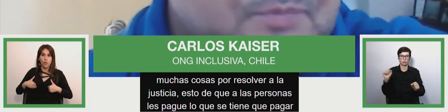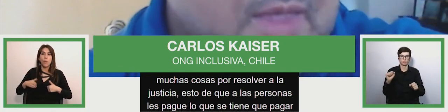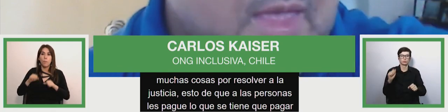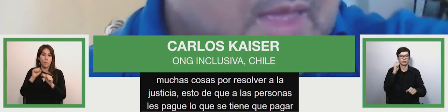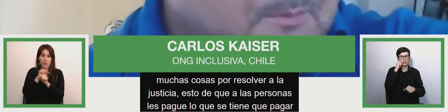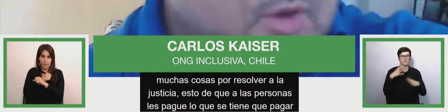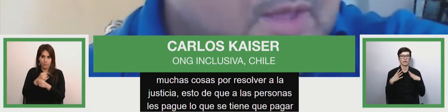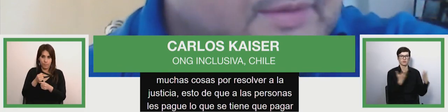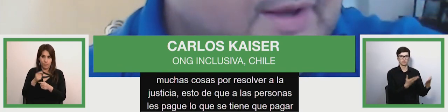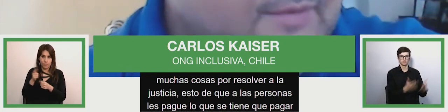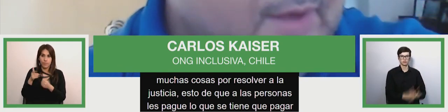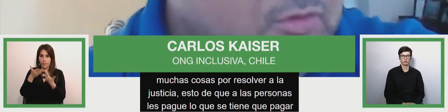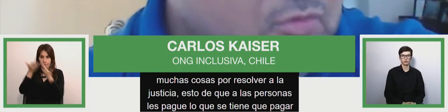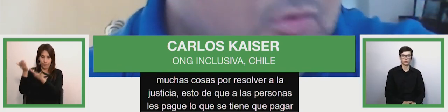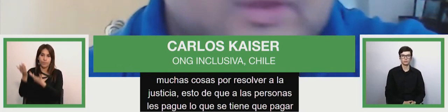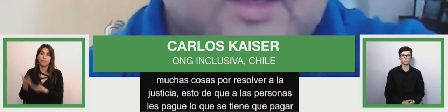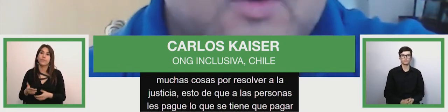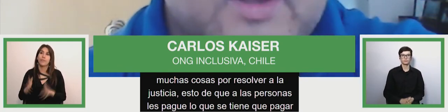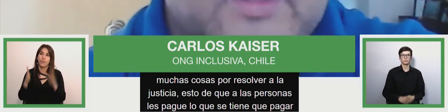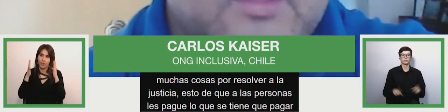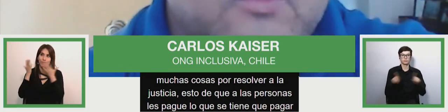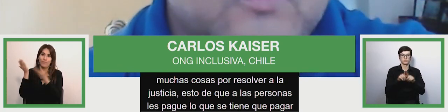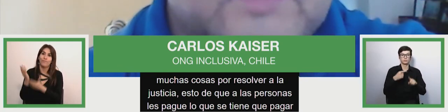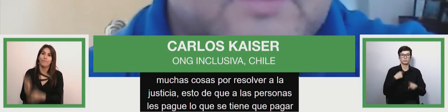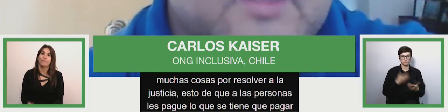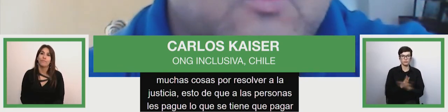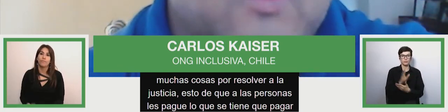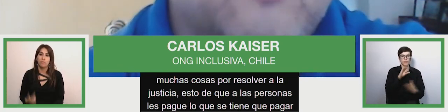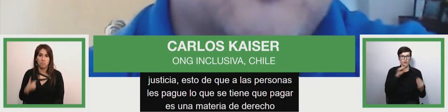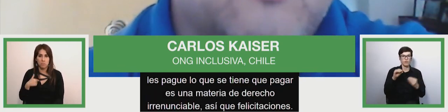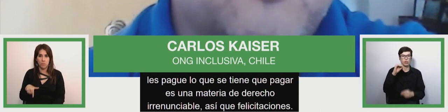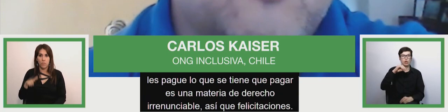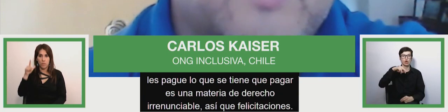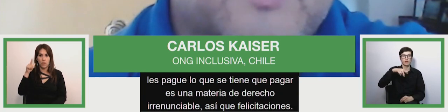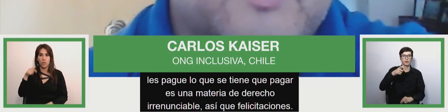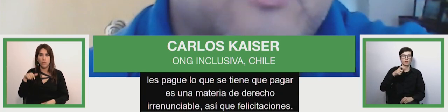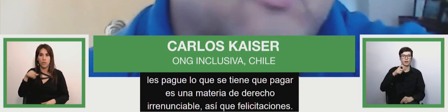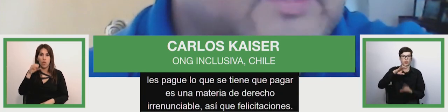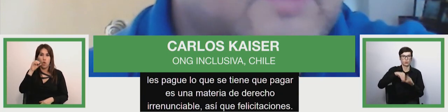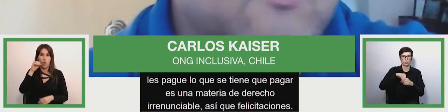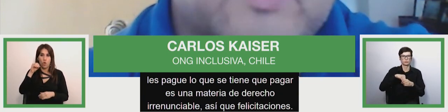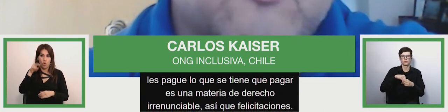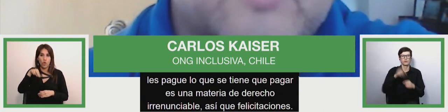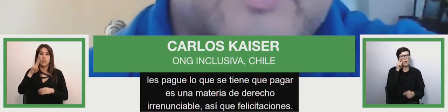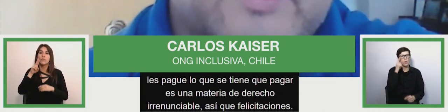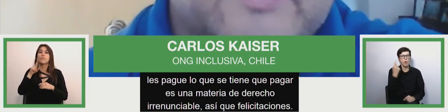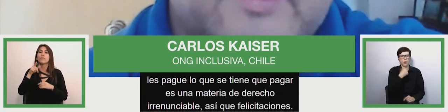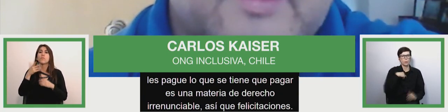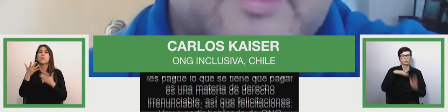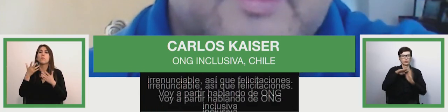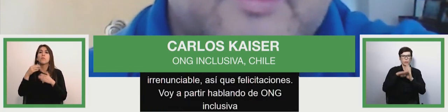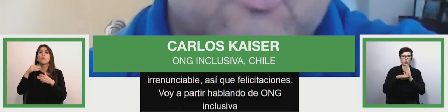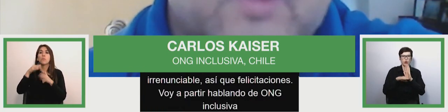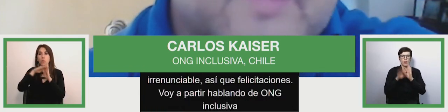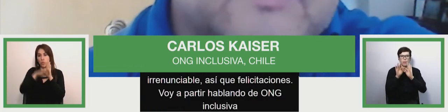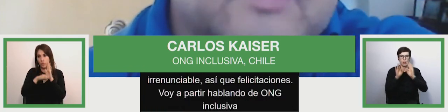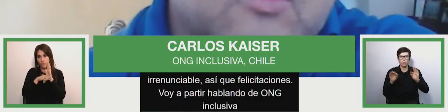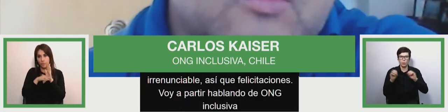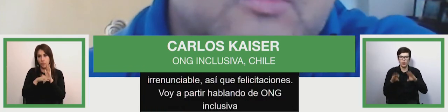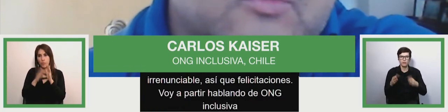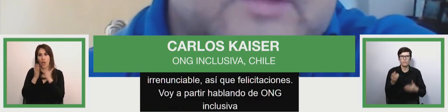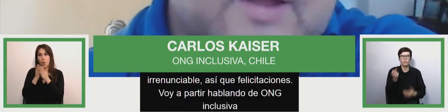justice that people are paid what they have to be paid is it's something which is of